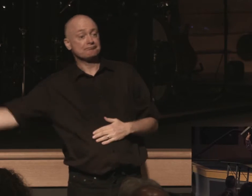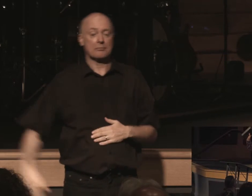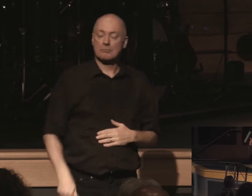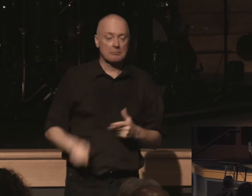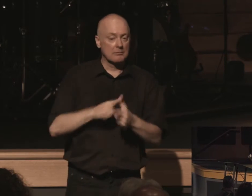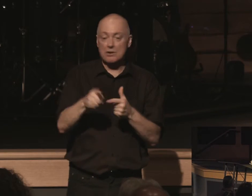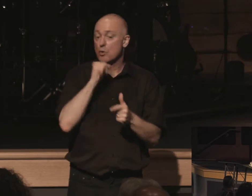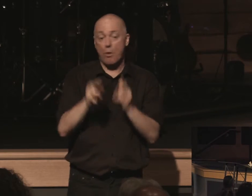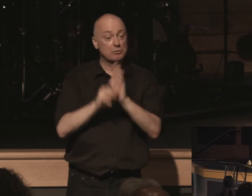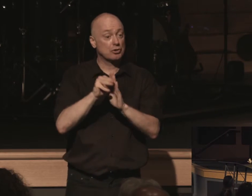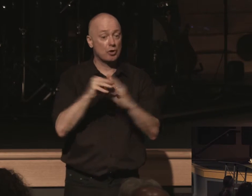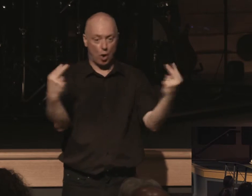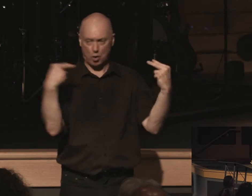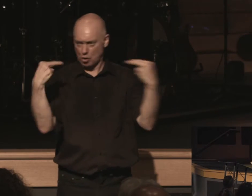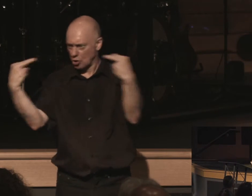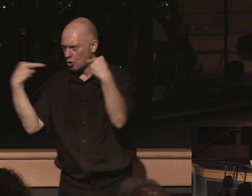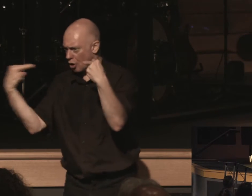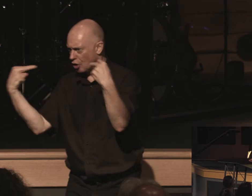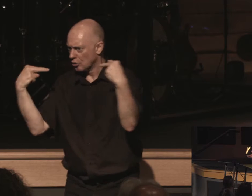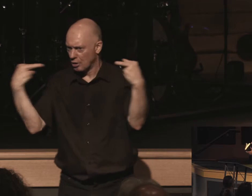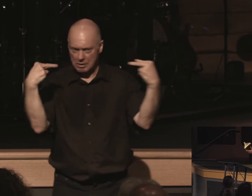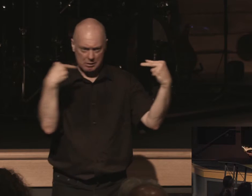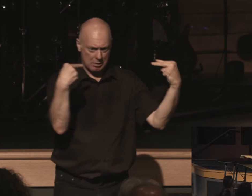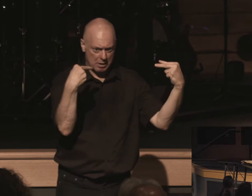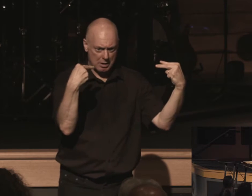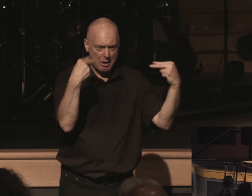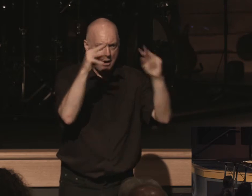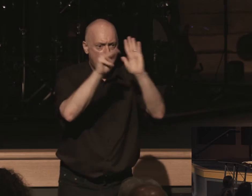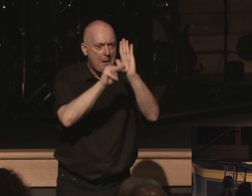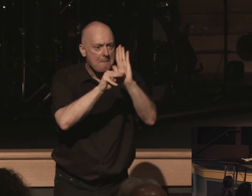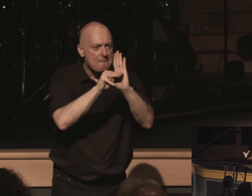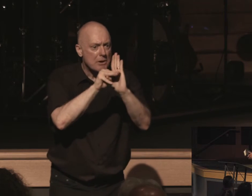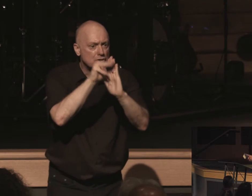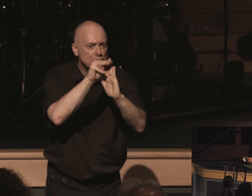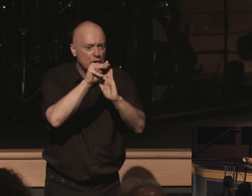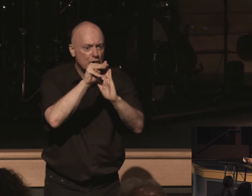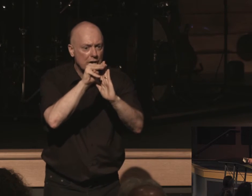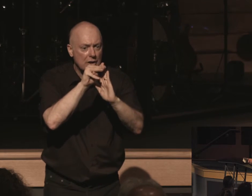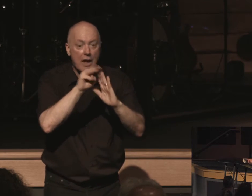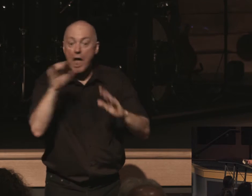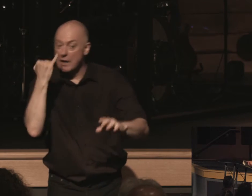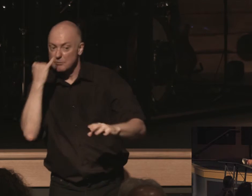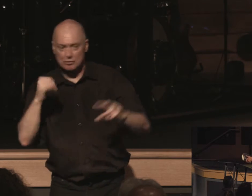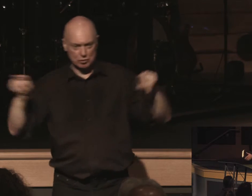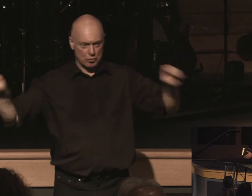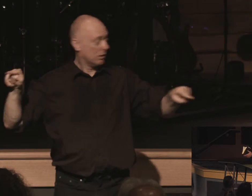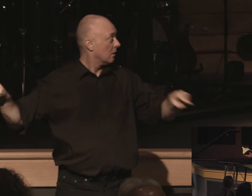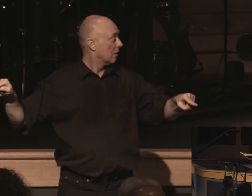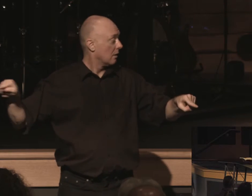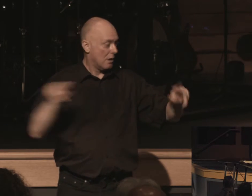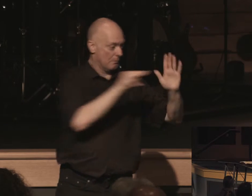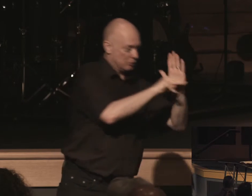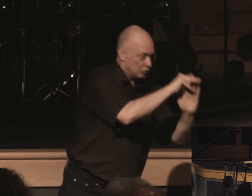a chance ready look right here look right here ready ready ready maturity immaturity okay completeness